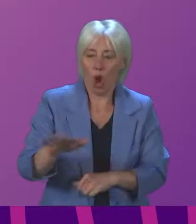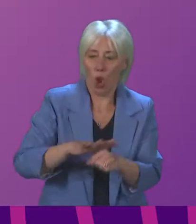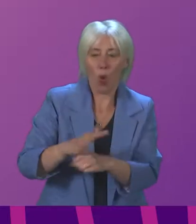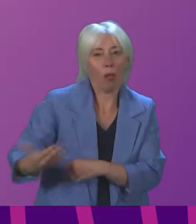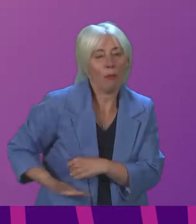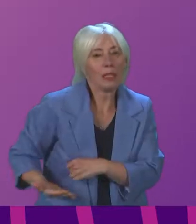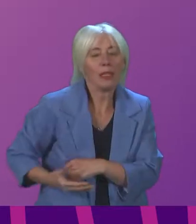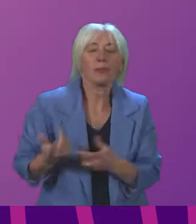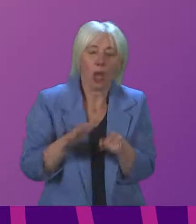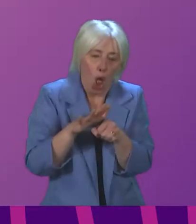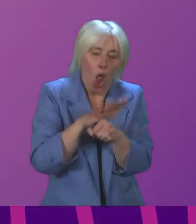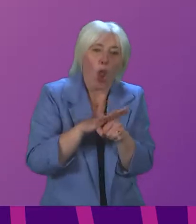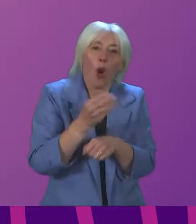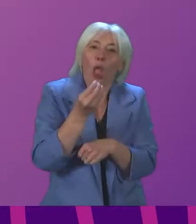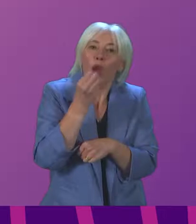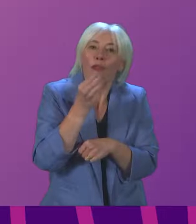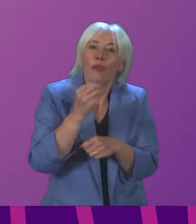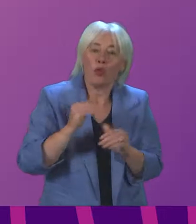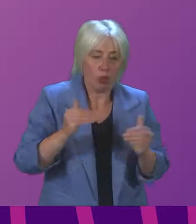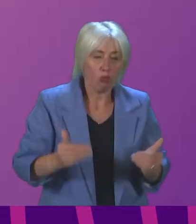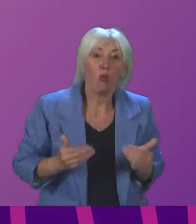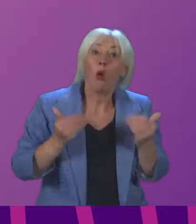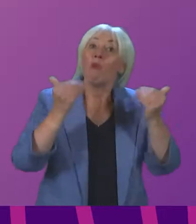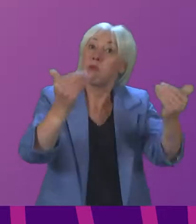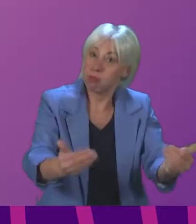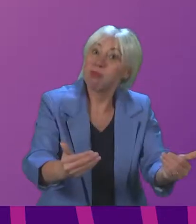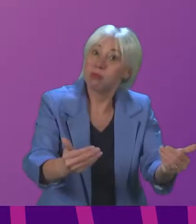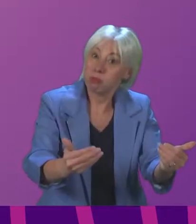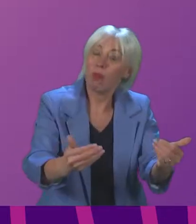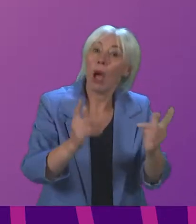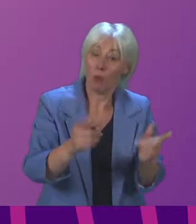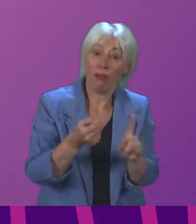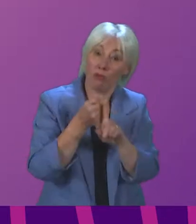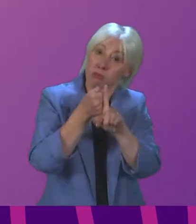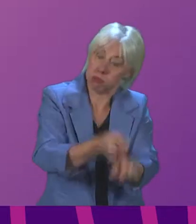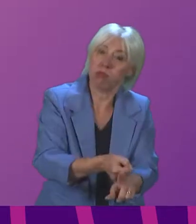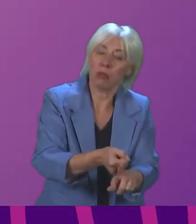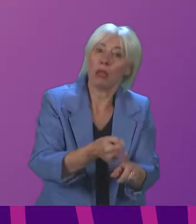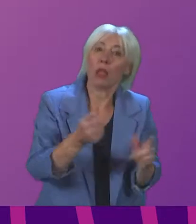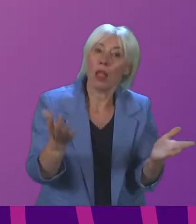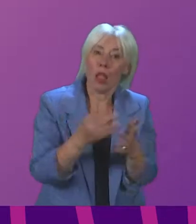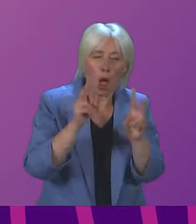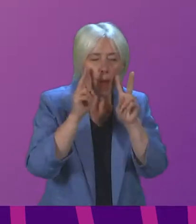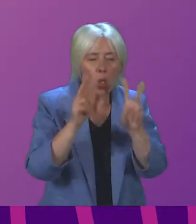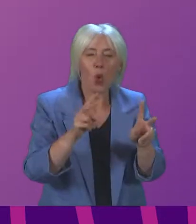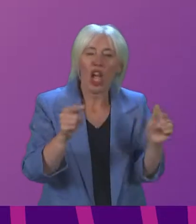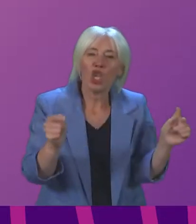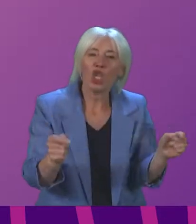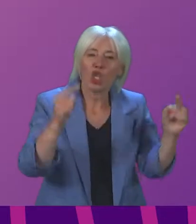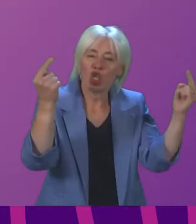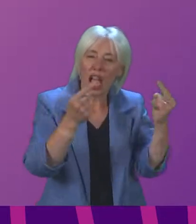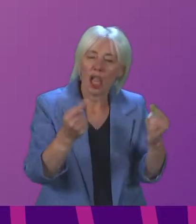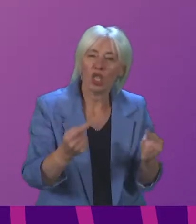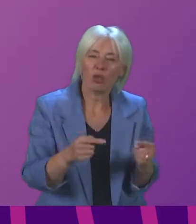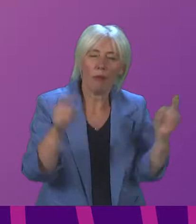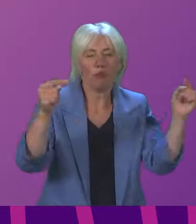food movement has taken a step forward, but there needs to be an emphasis on looking at some of the challenges in the local supply